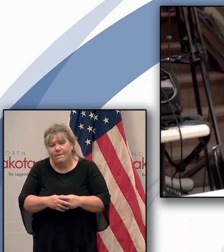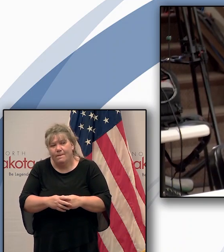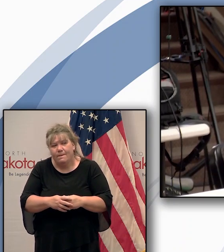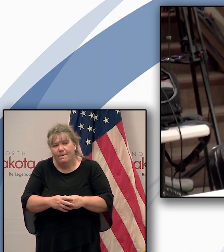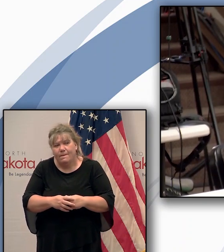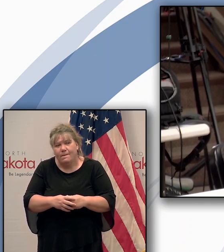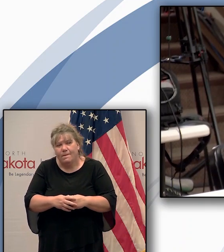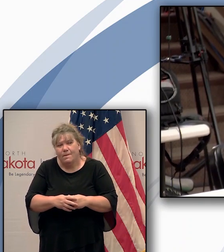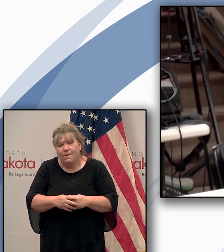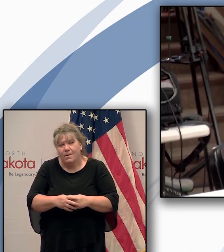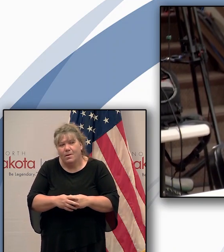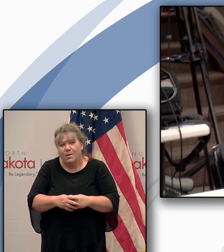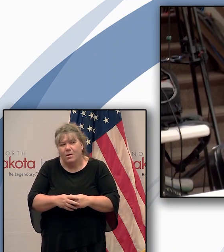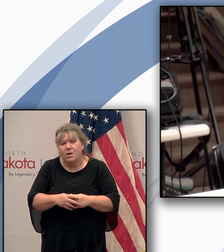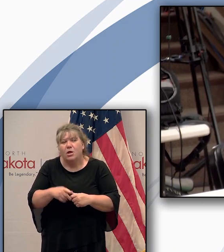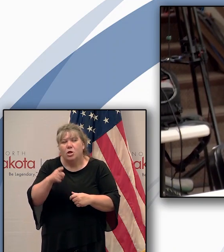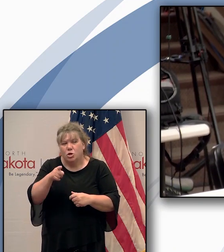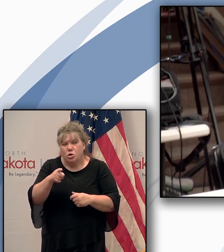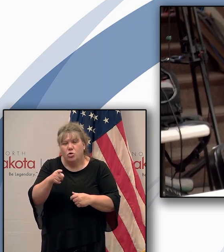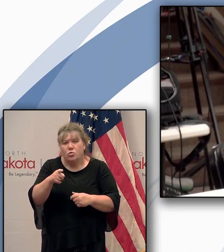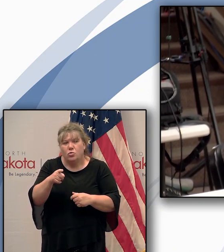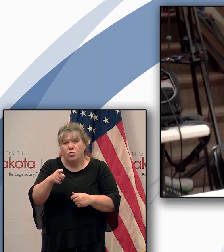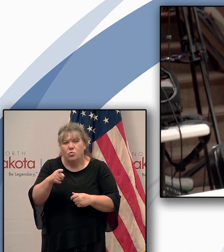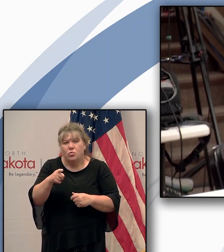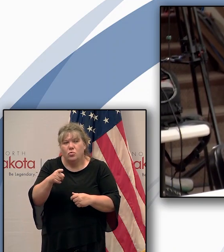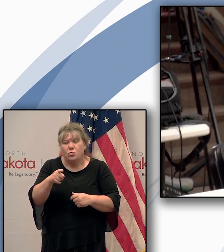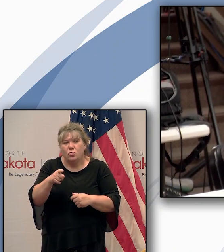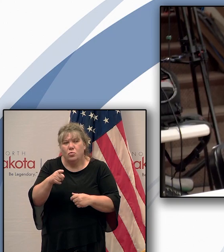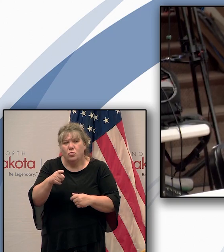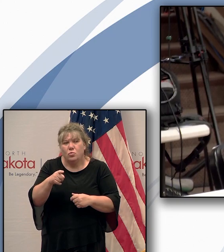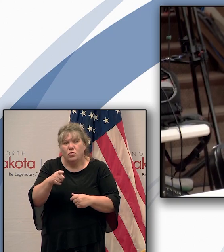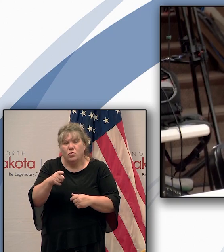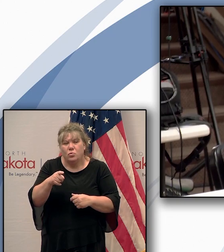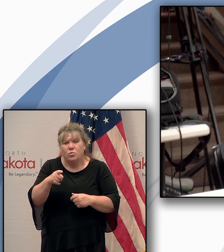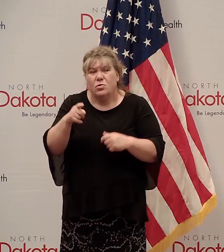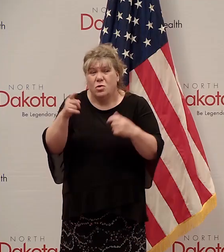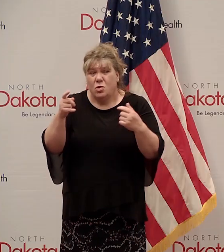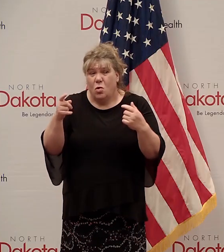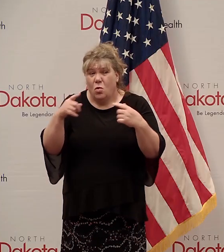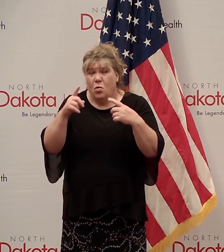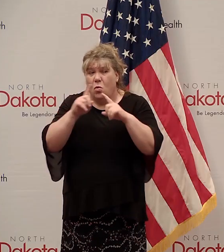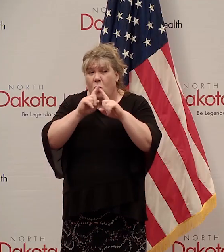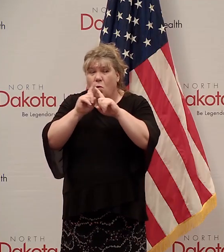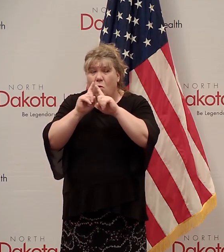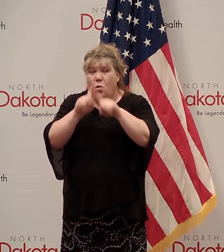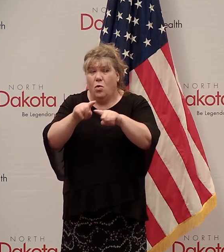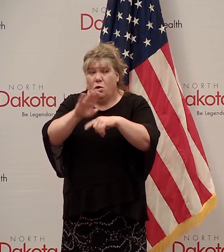You did issue an order closing state campgrounds, correct? Yes.